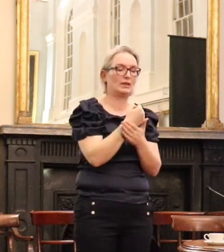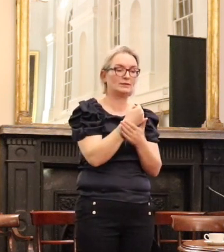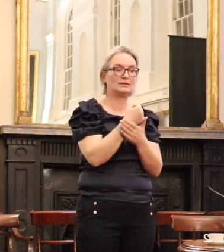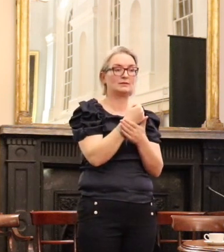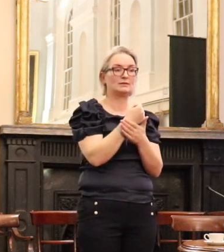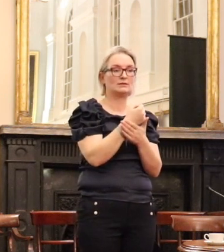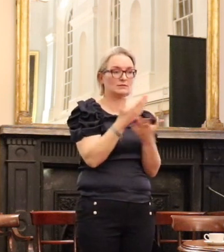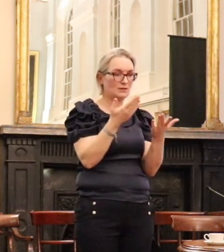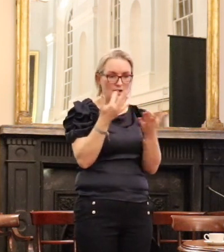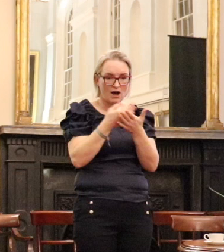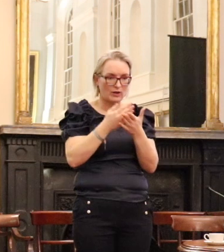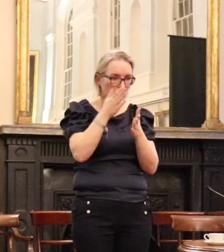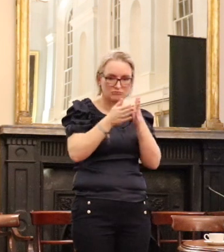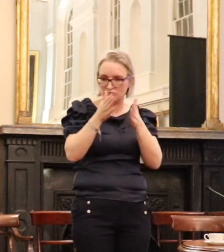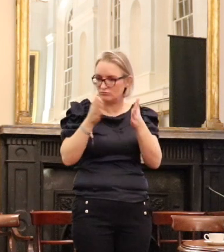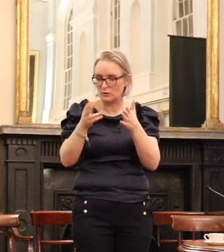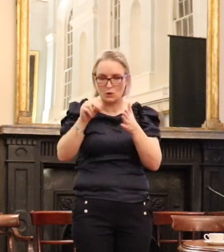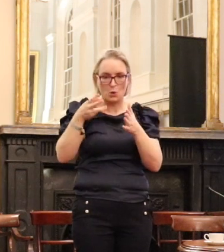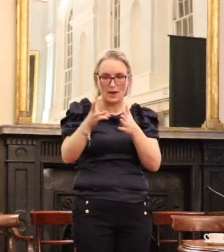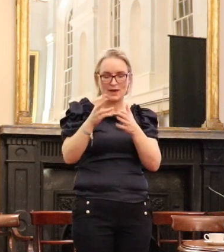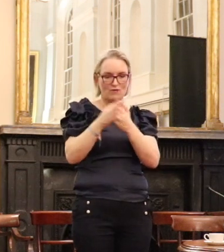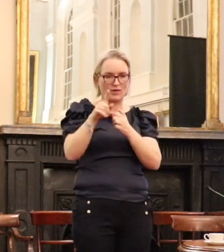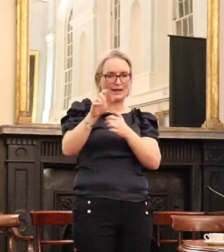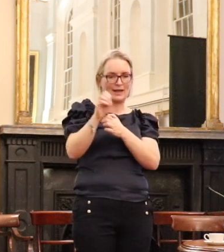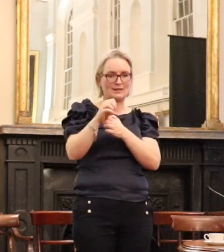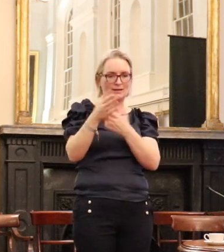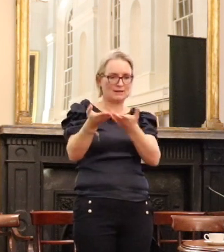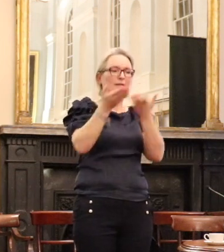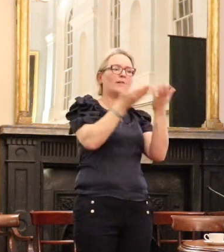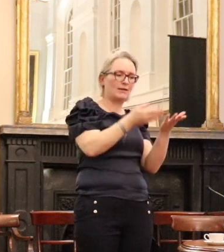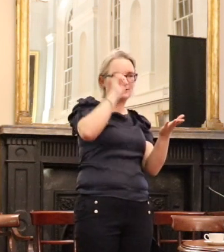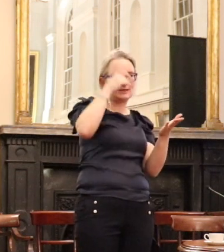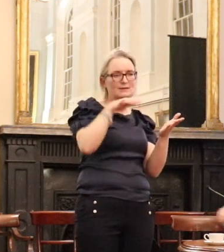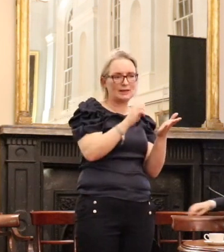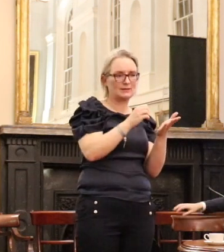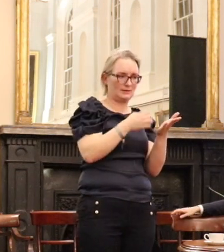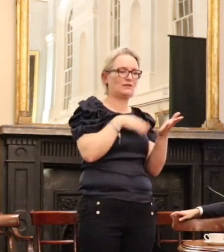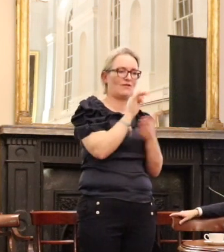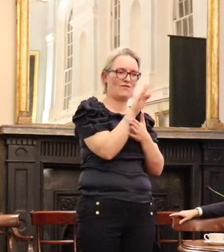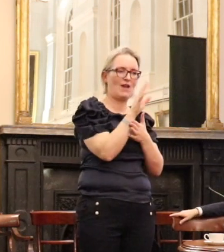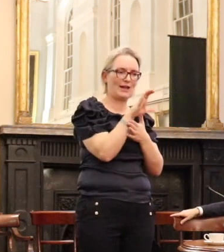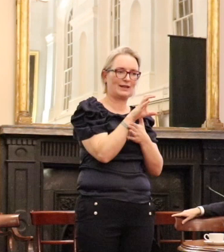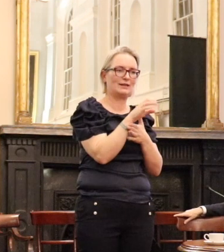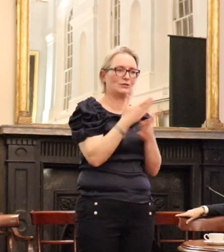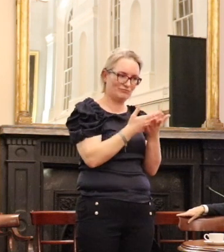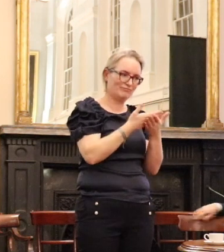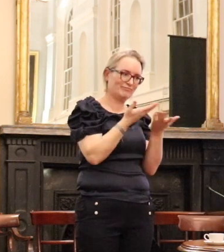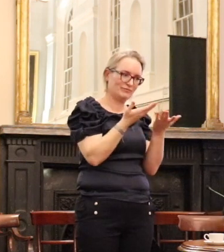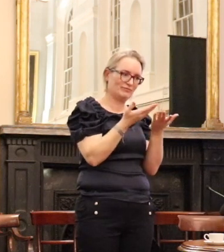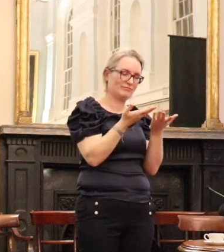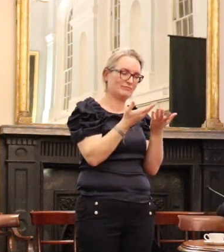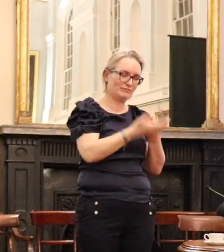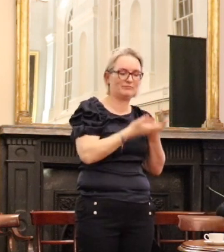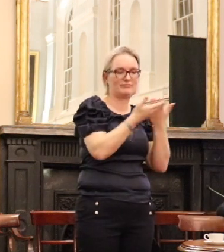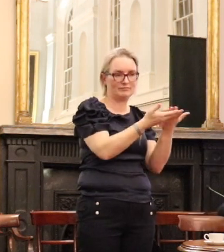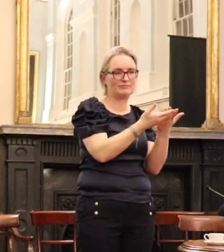that have nowhere else to go. And there are many cases that we have had over the decades that have nowhere else to go. people who have nowhere else to go but their case.